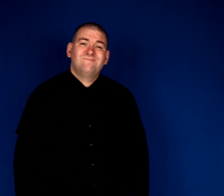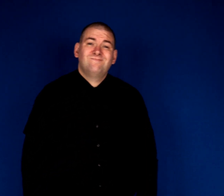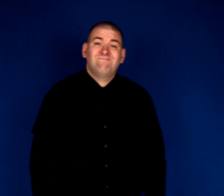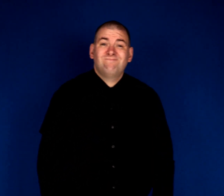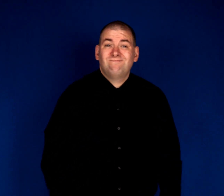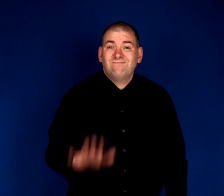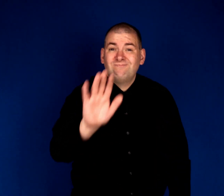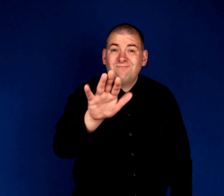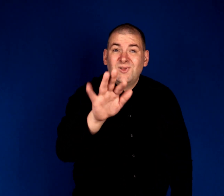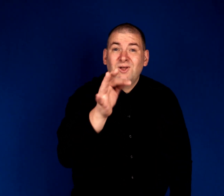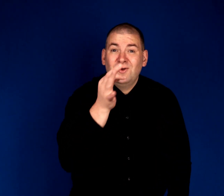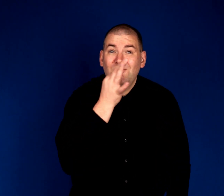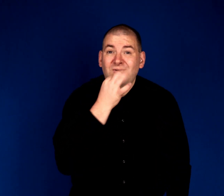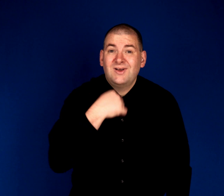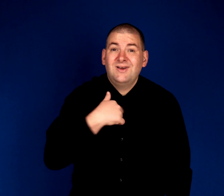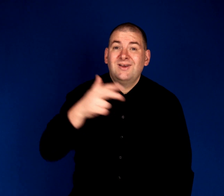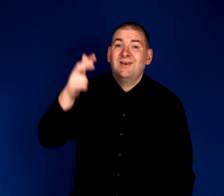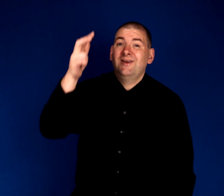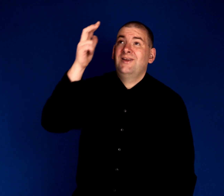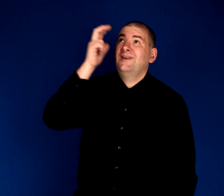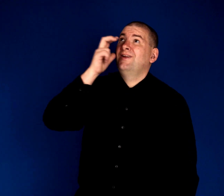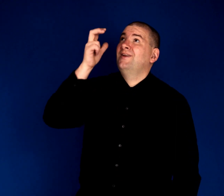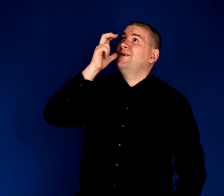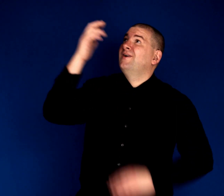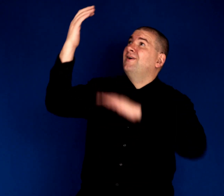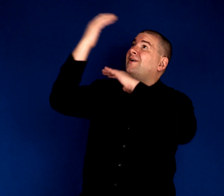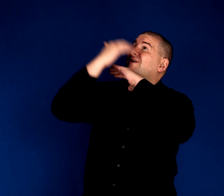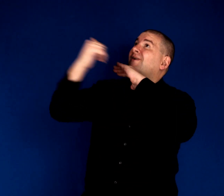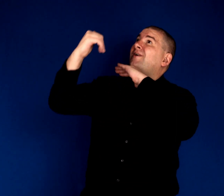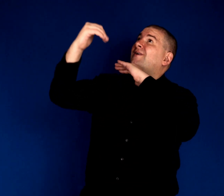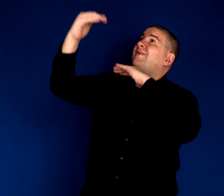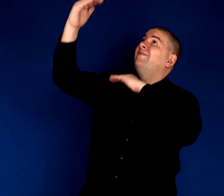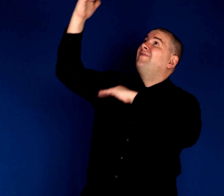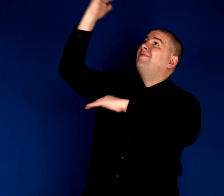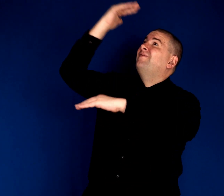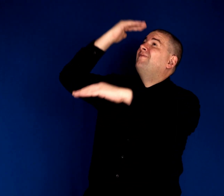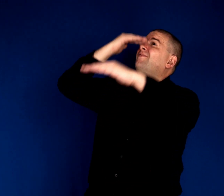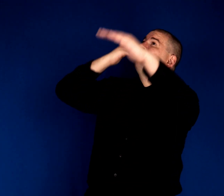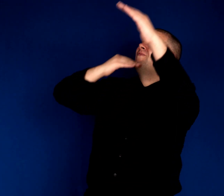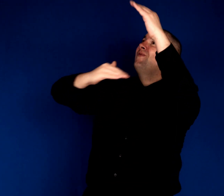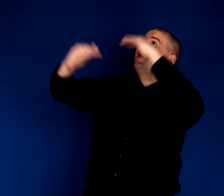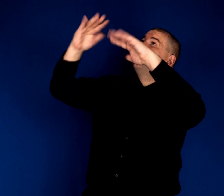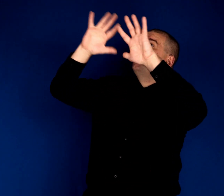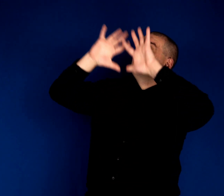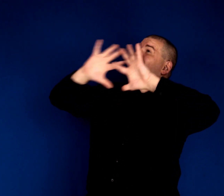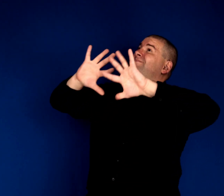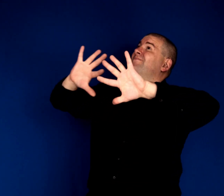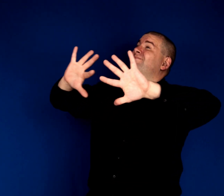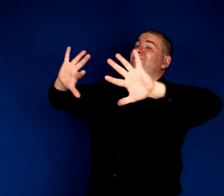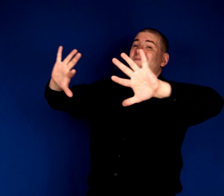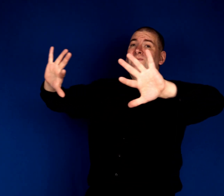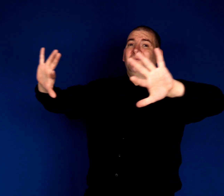Soon I shall hear the call from